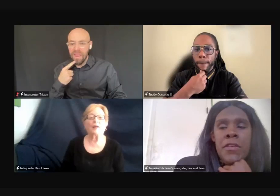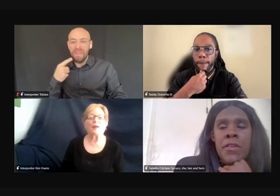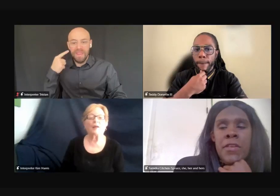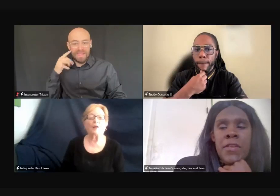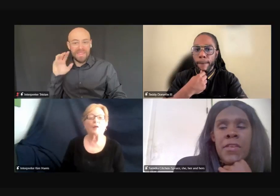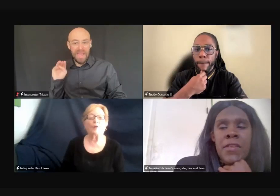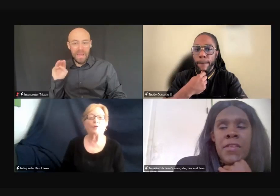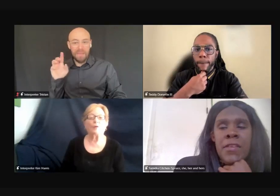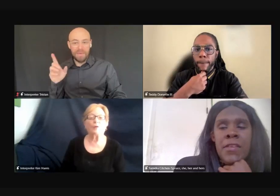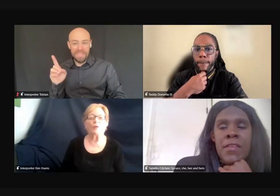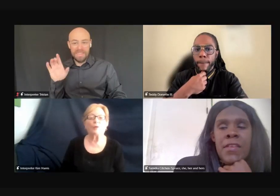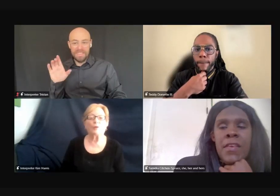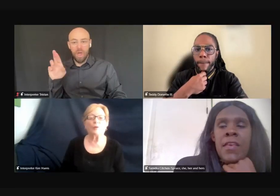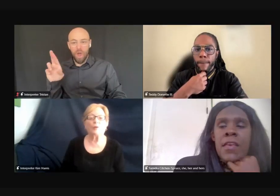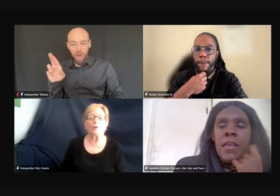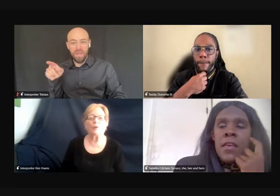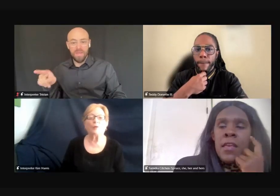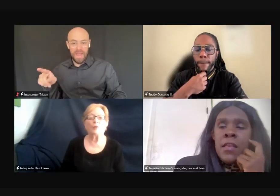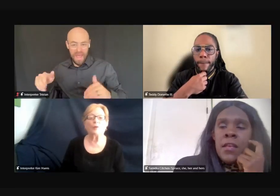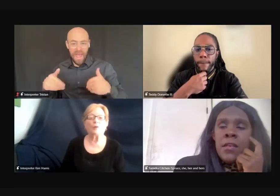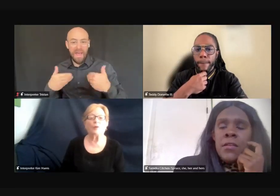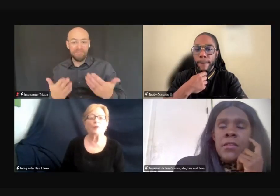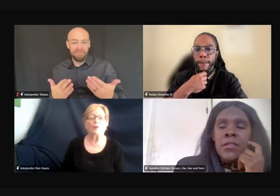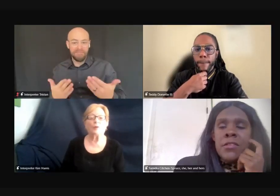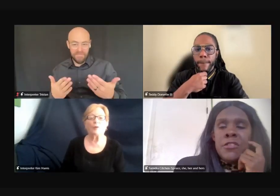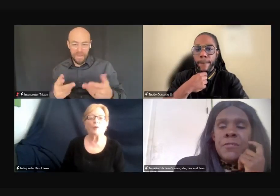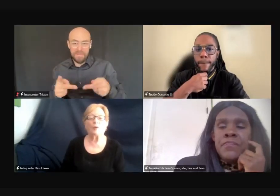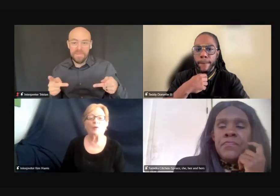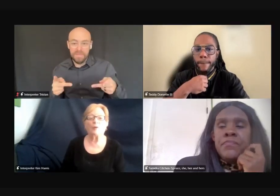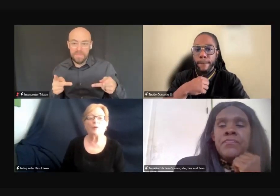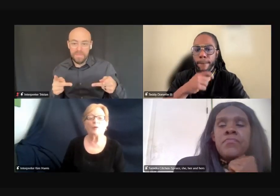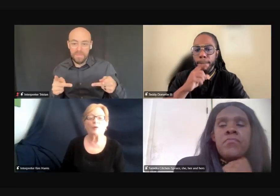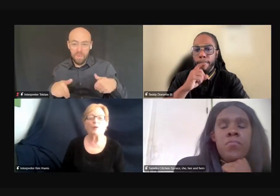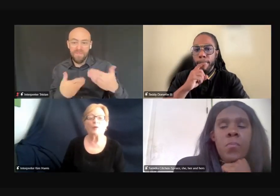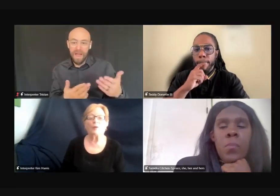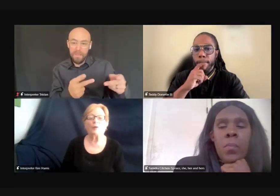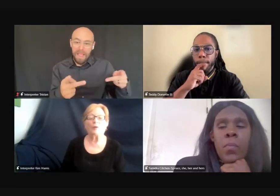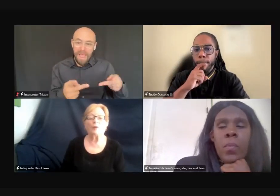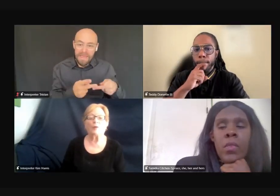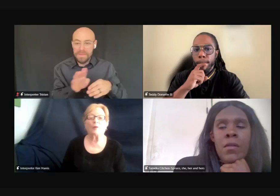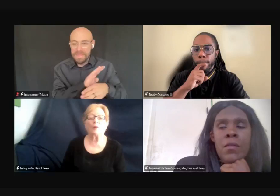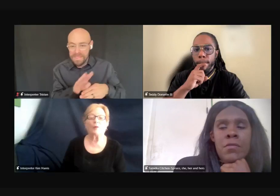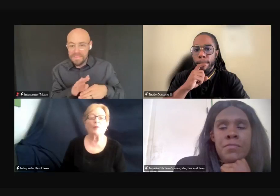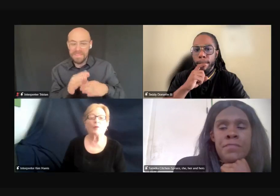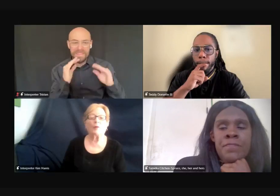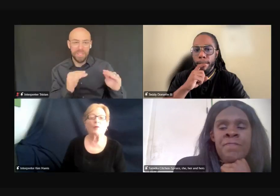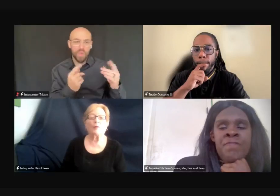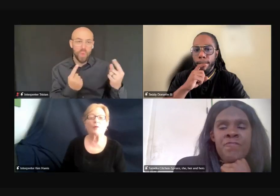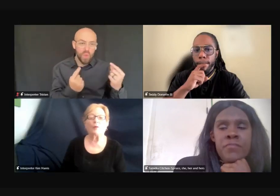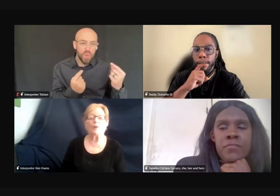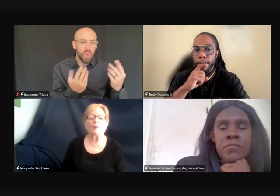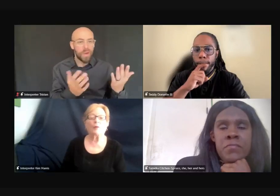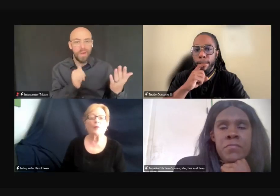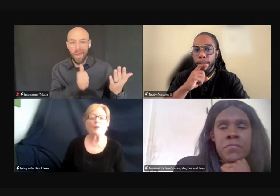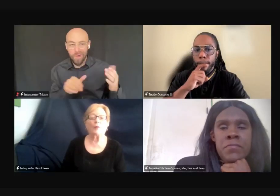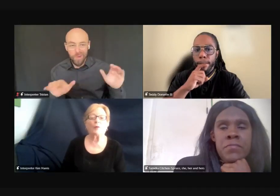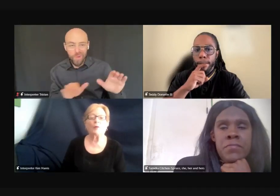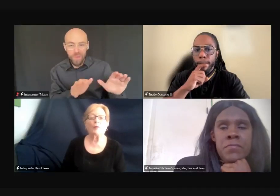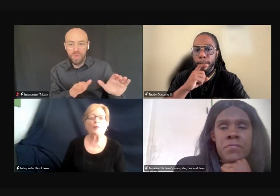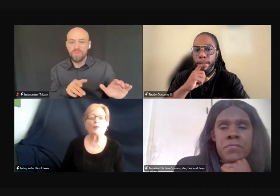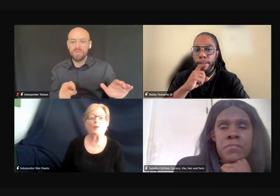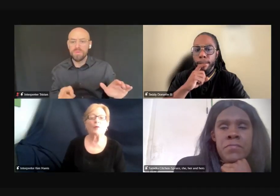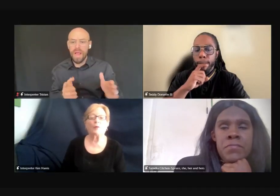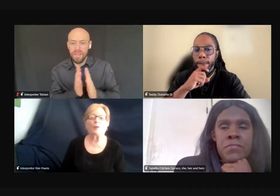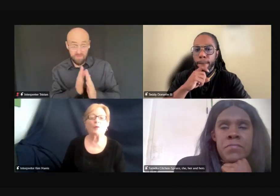go to places and businesses, uh, to teach them what to do or not to do. Teddy, she's asking for clarification